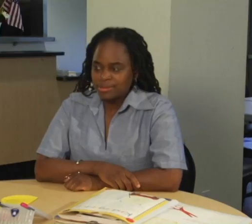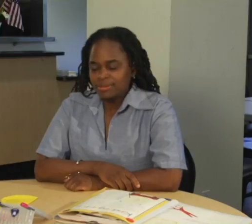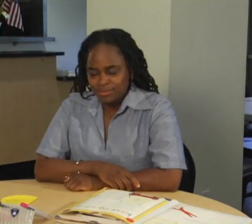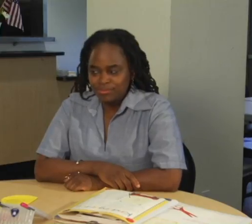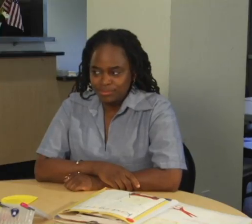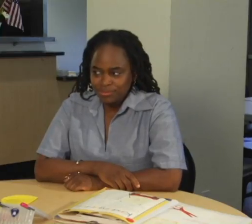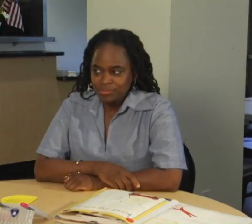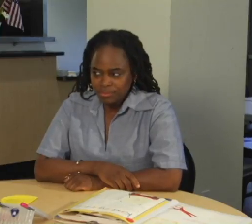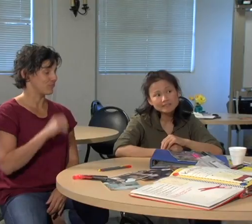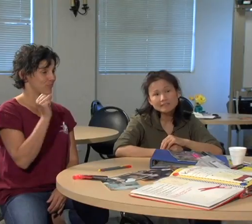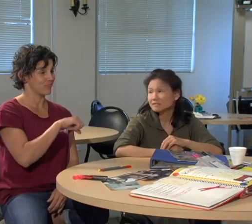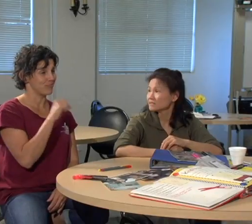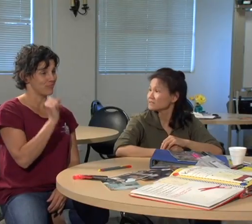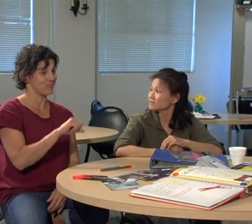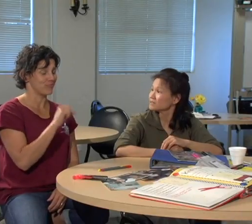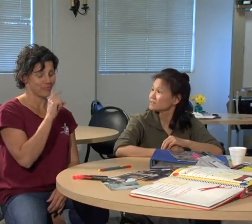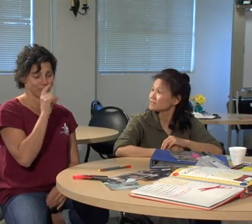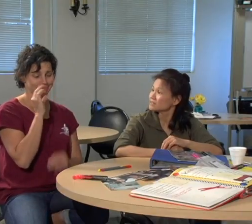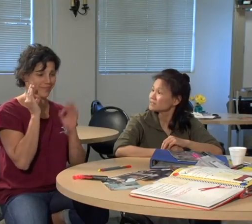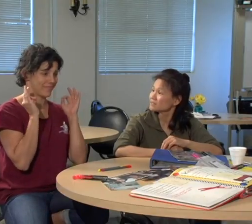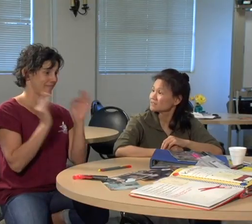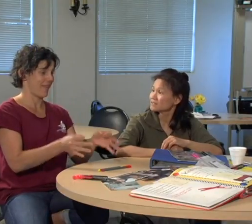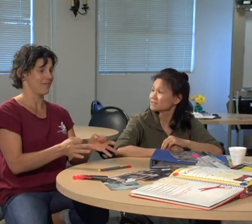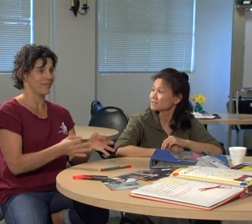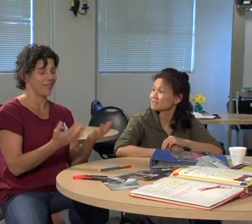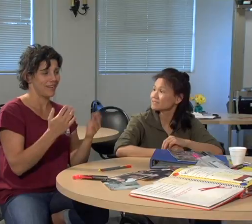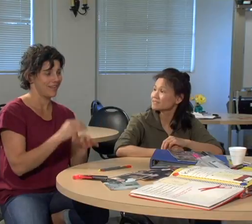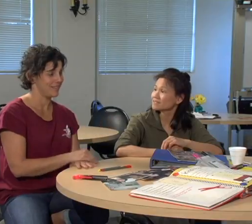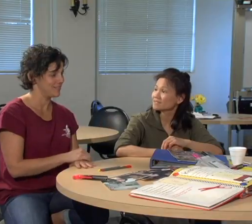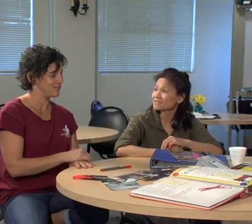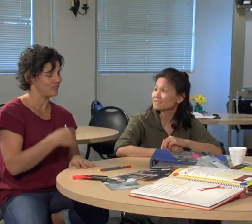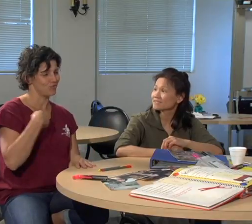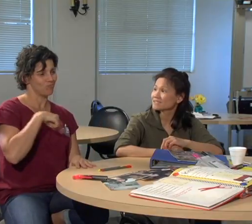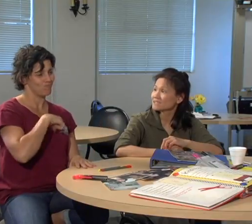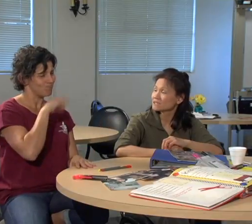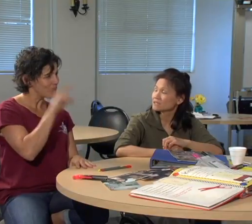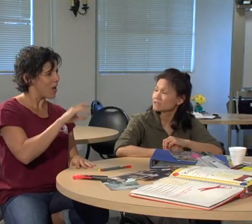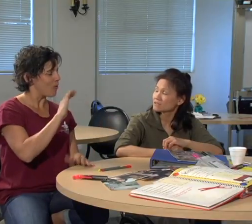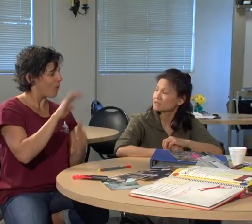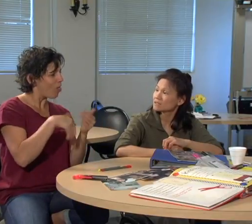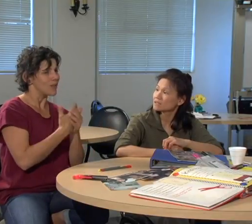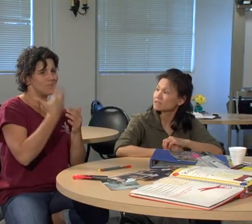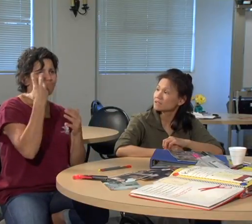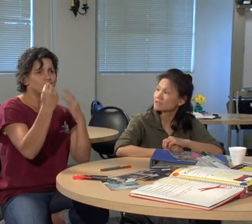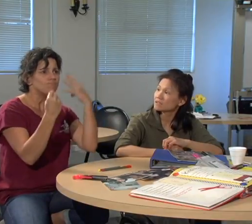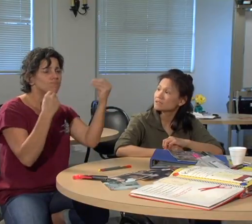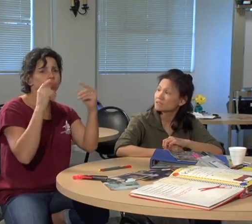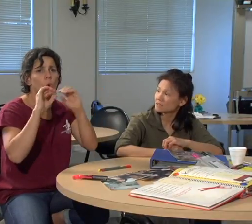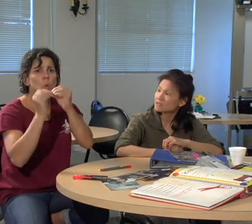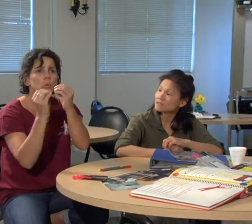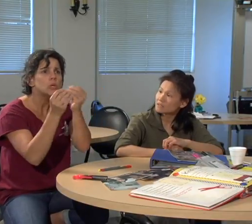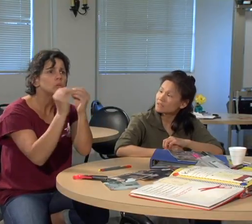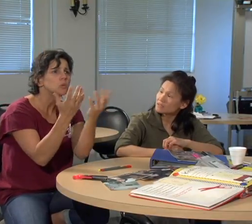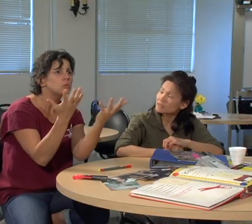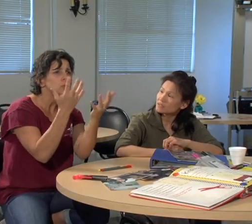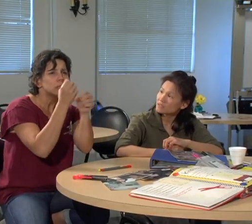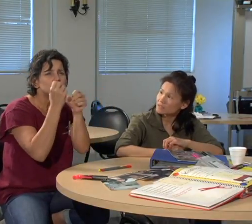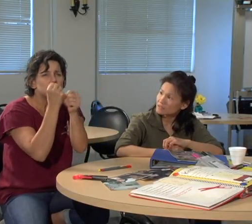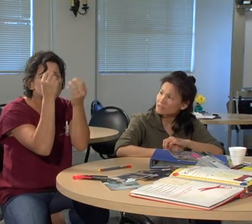I know. Absolutely, Kendra. We all need to make ourselves more aware of the resources out